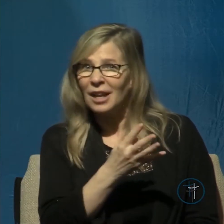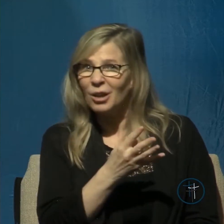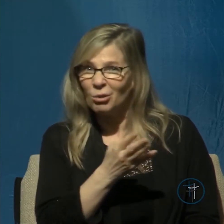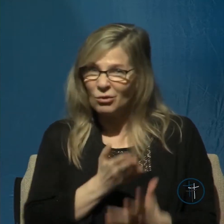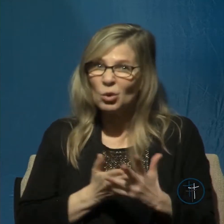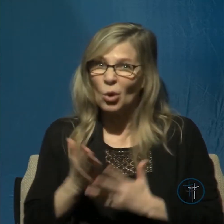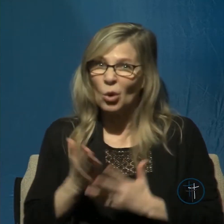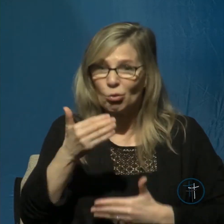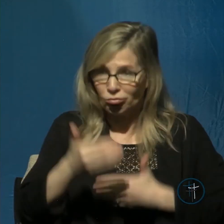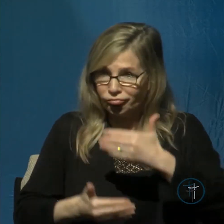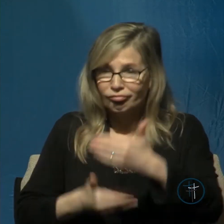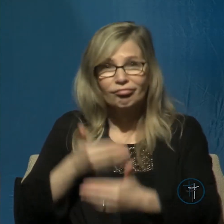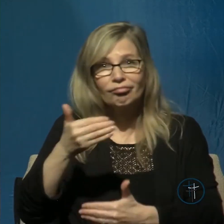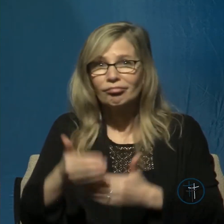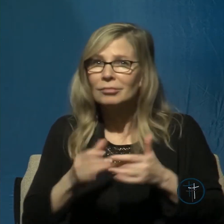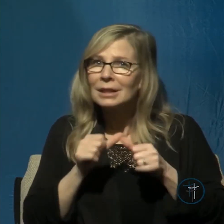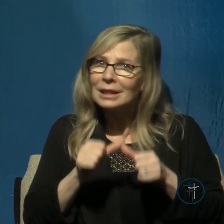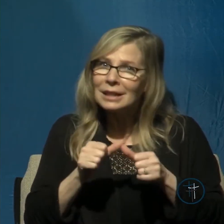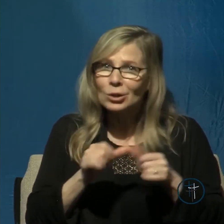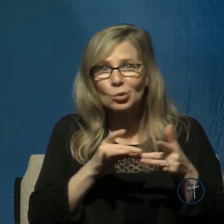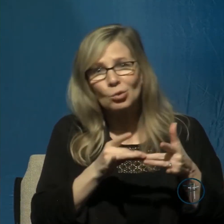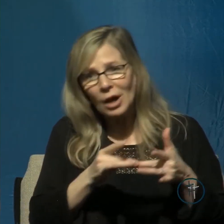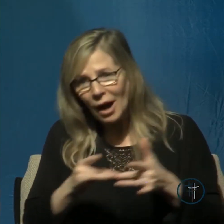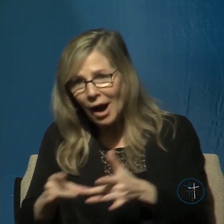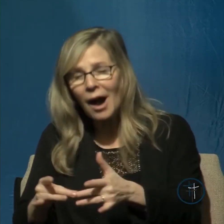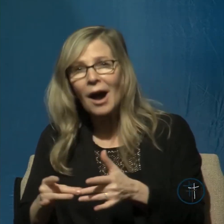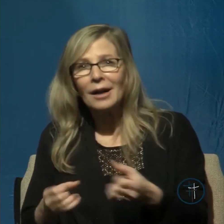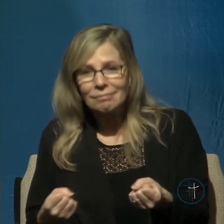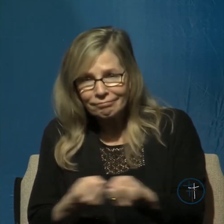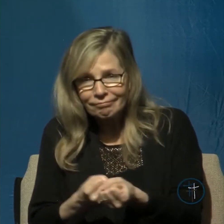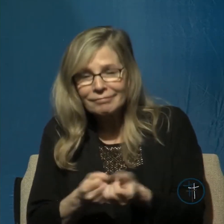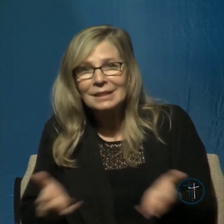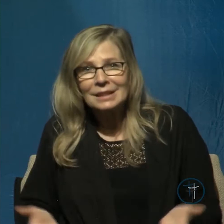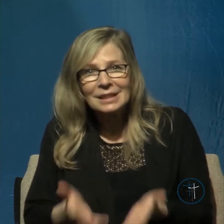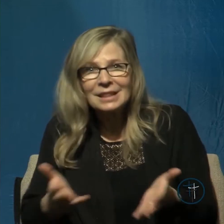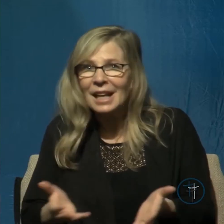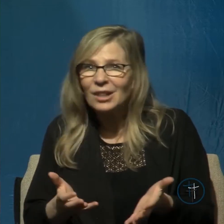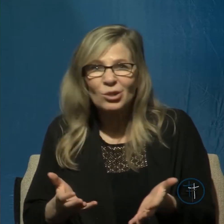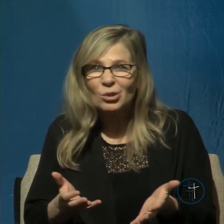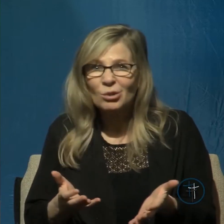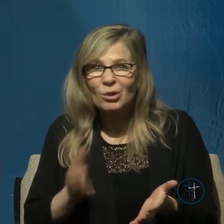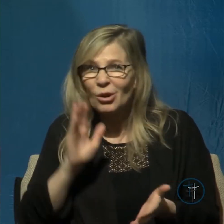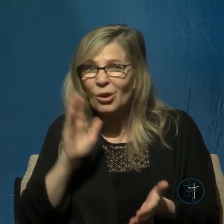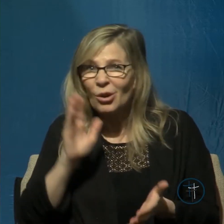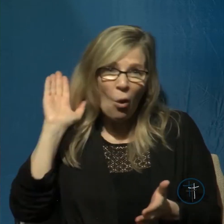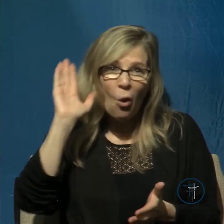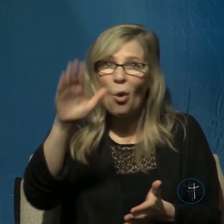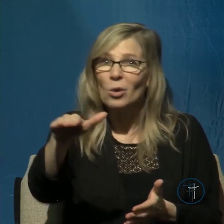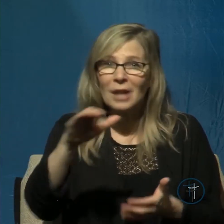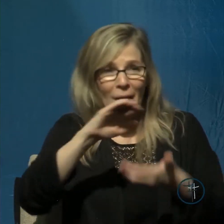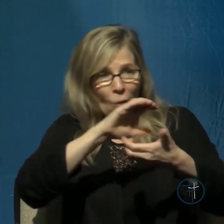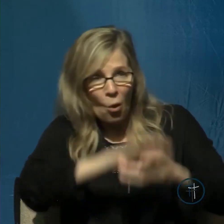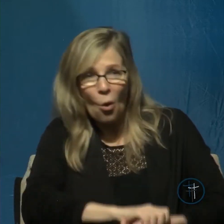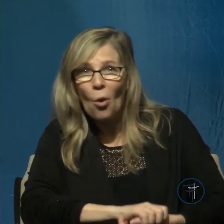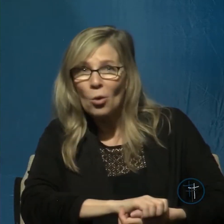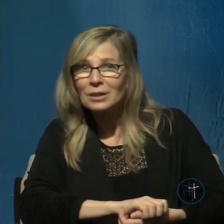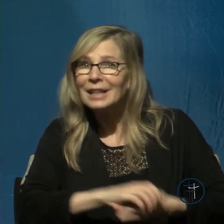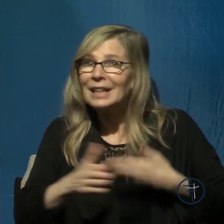continue to guide you. He'll continue to sustain you all the while holding your hand even as you walk through those very